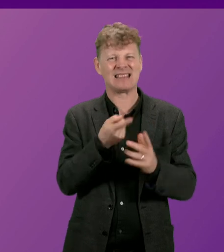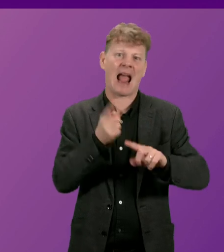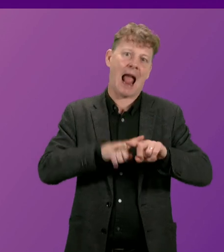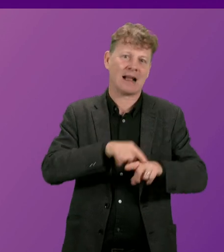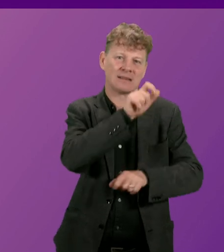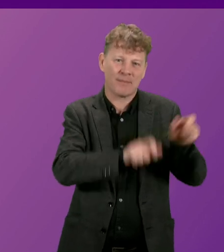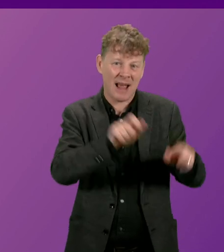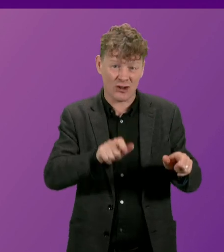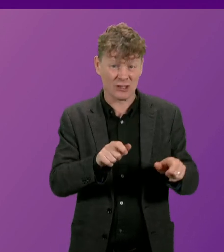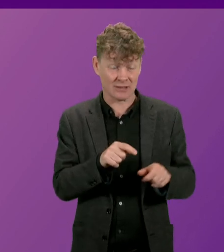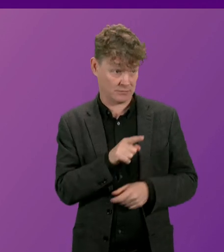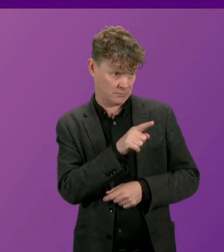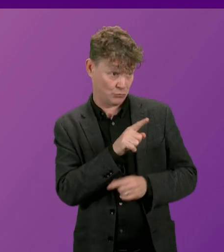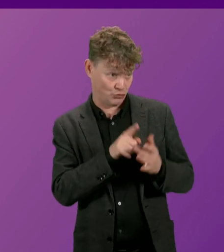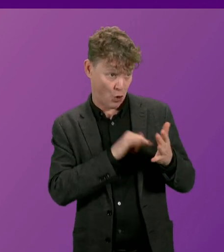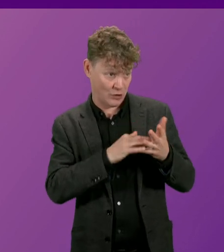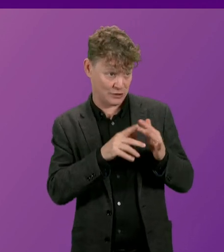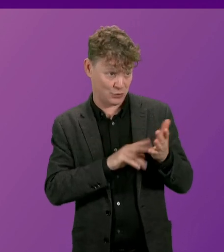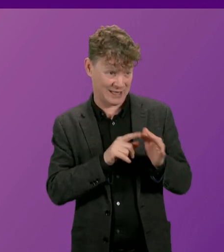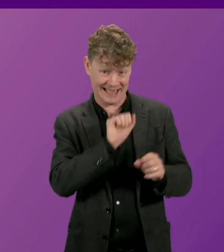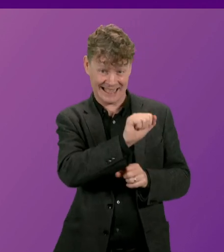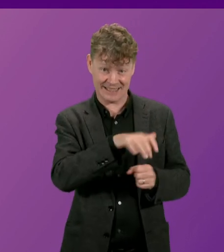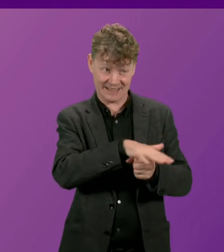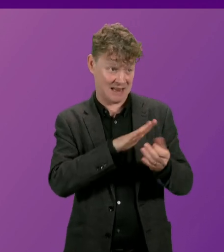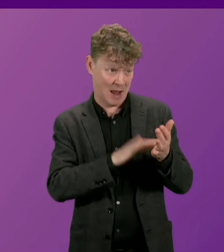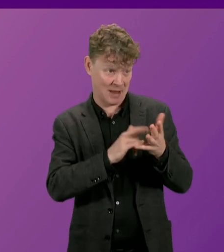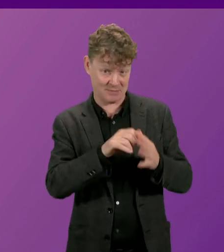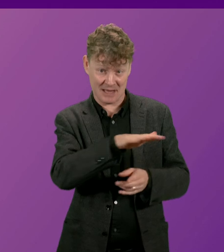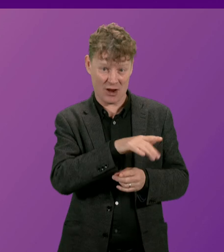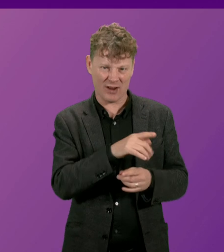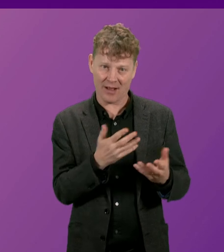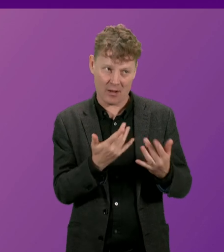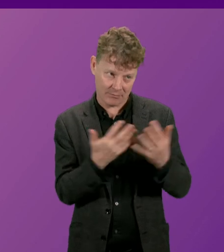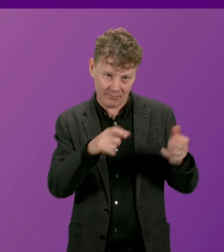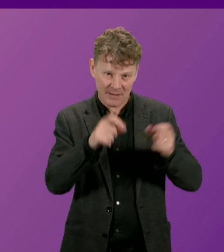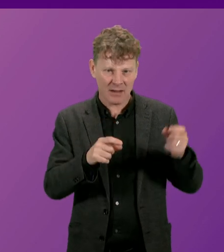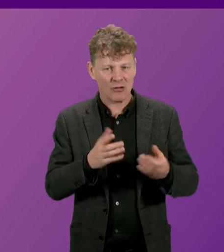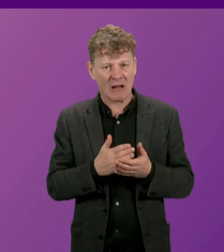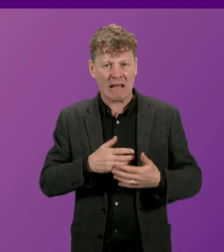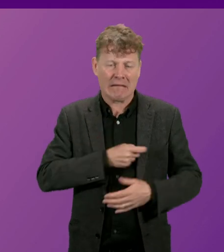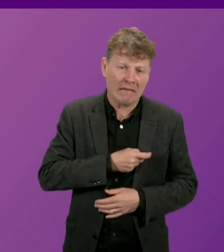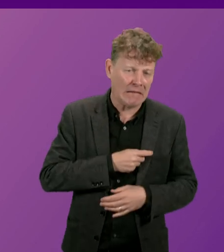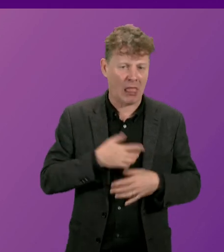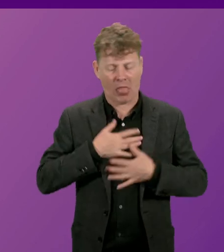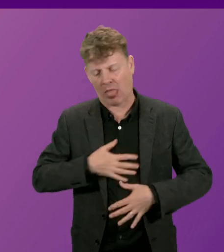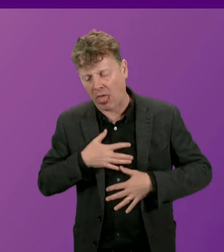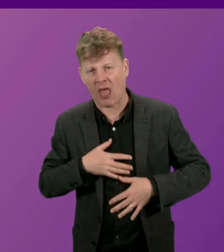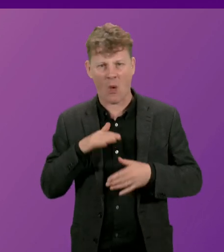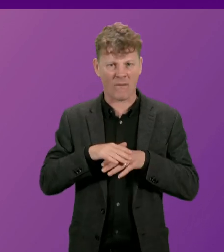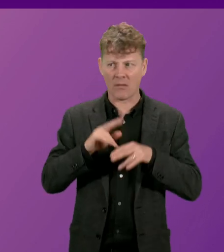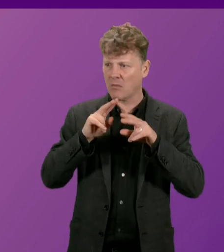his constituents are in that position. There is deep anxiety from them about the circumstances of the police